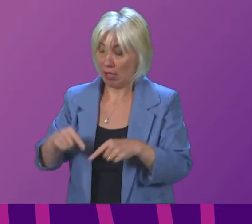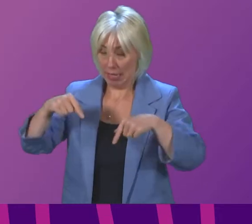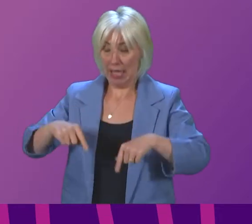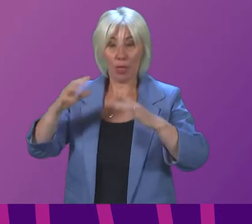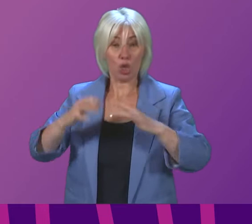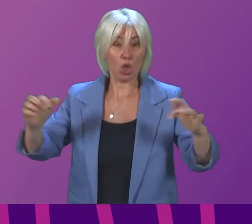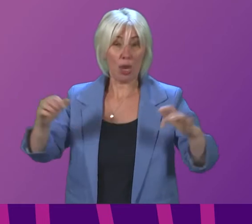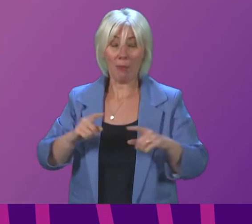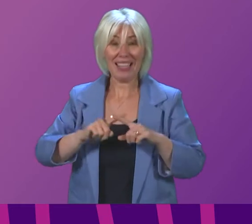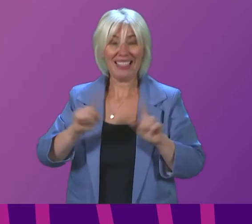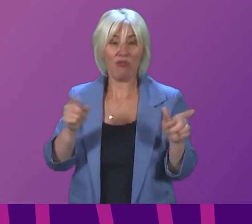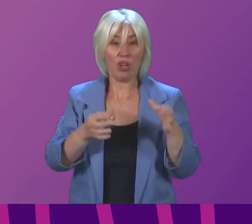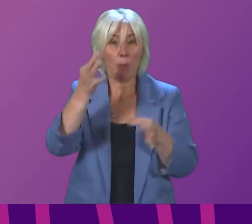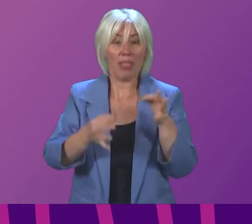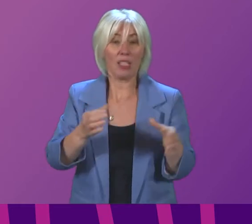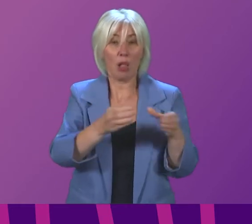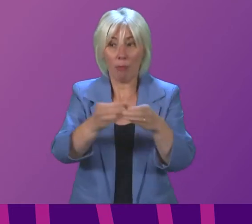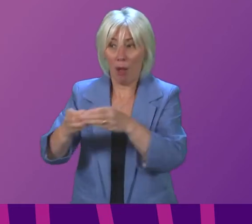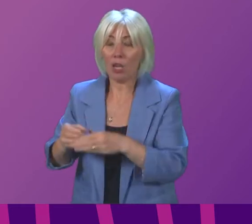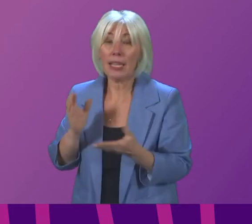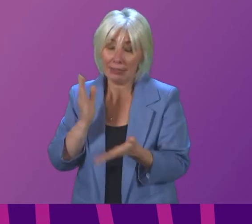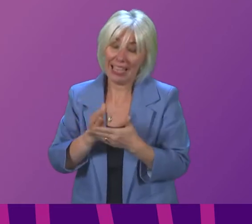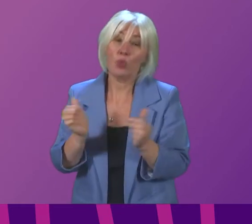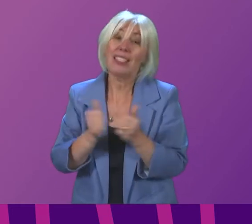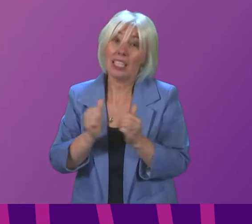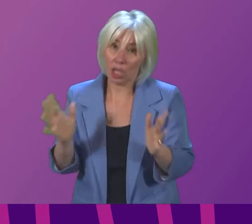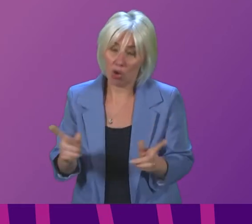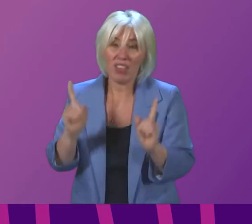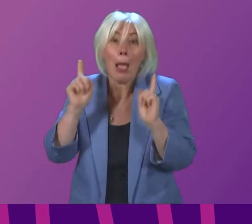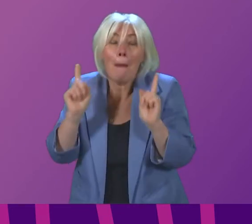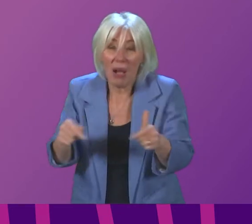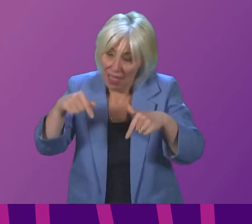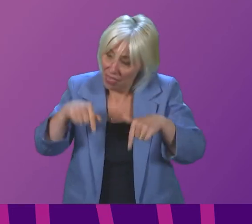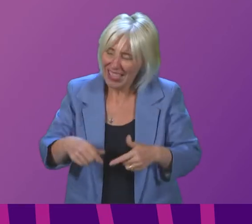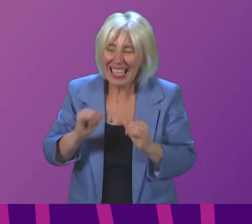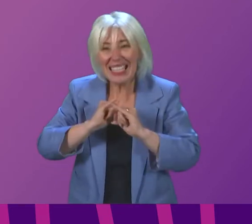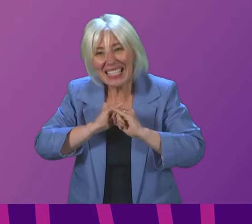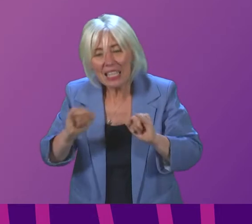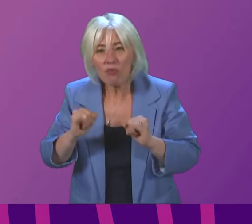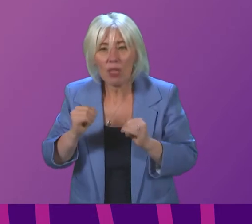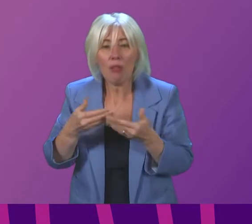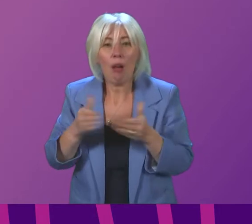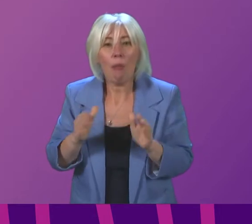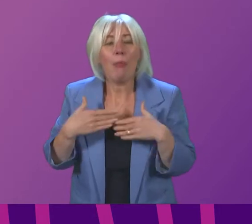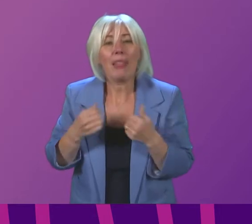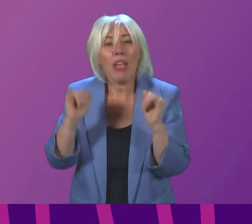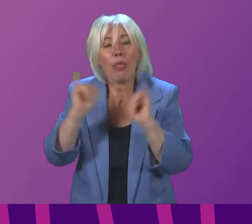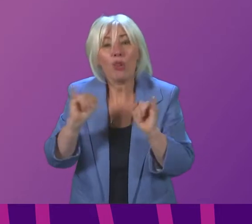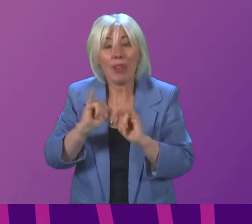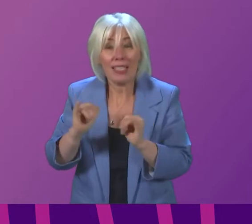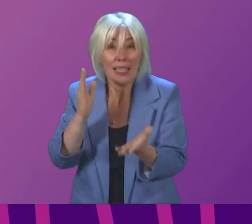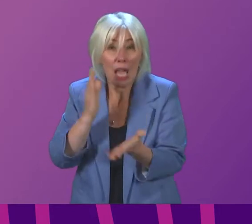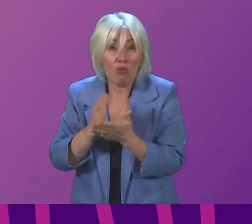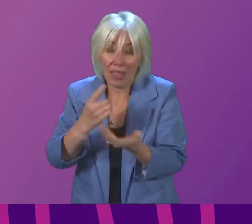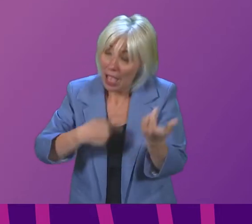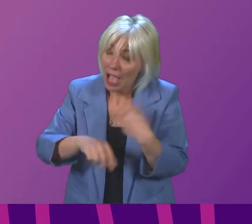chamber we have vigorous disagreements but we are again in the teeth of a serious public health crisis and I think our overriding